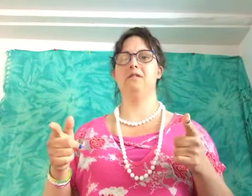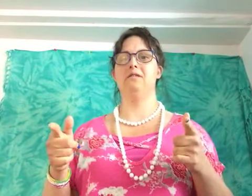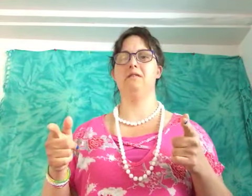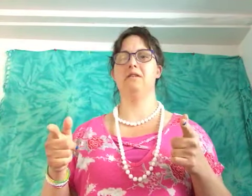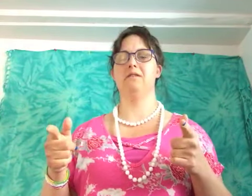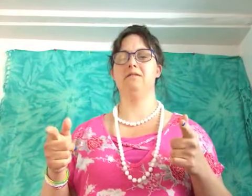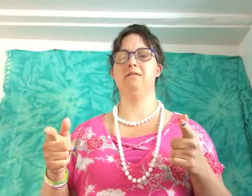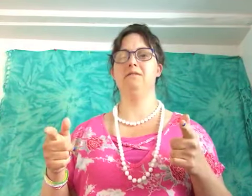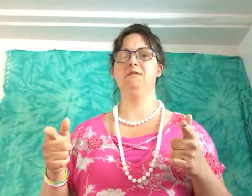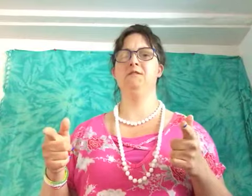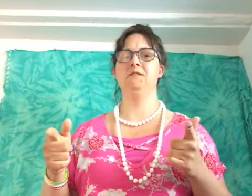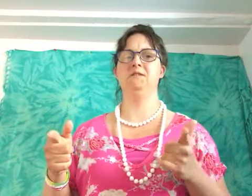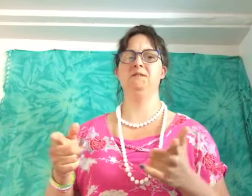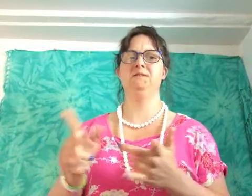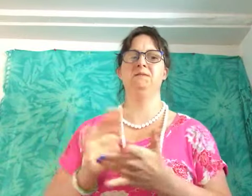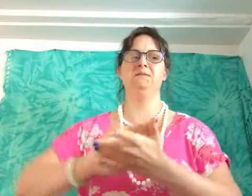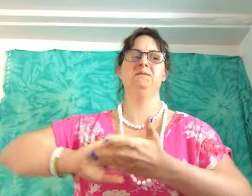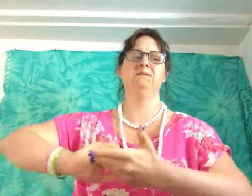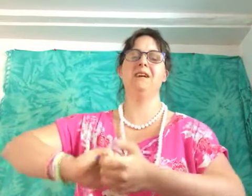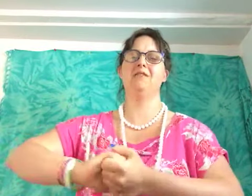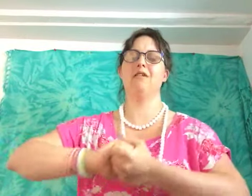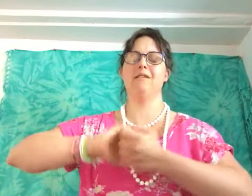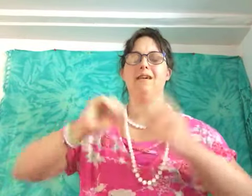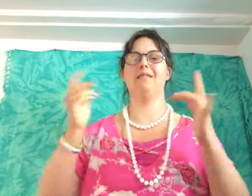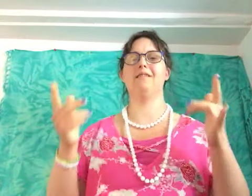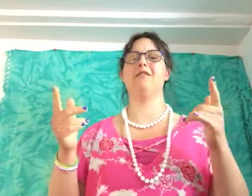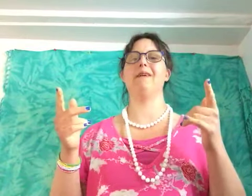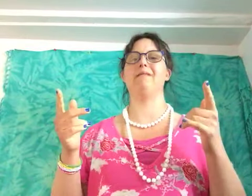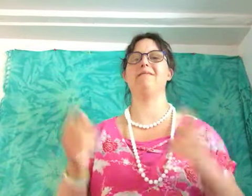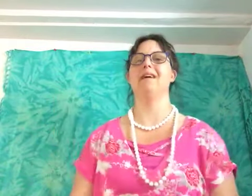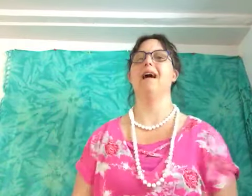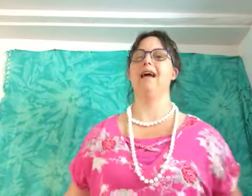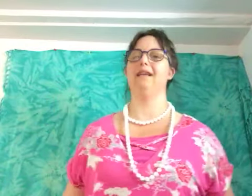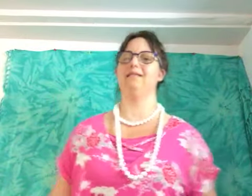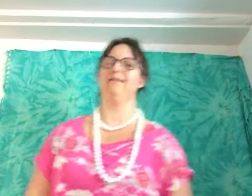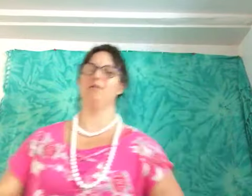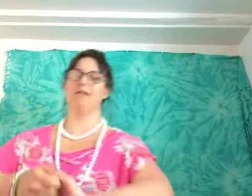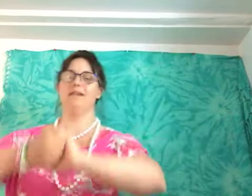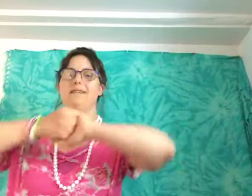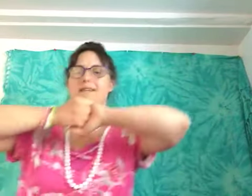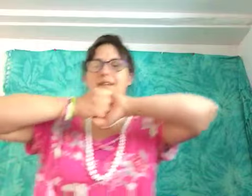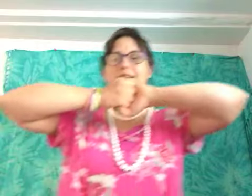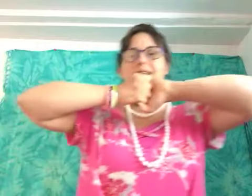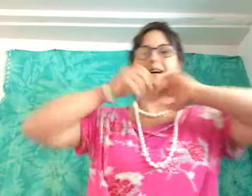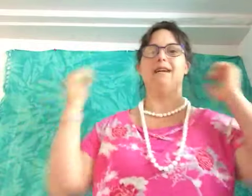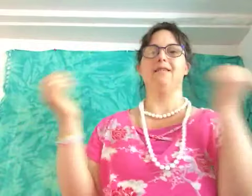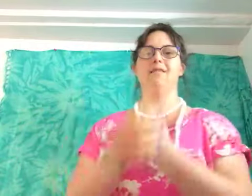tick-tock tick-tock famous and if you want to know